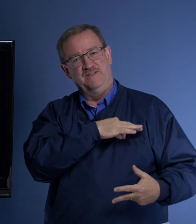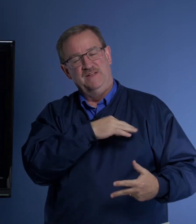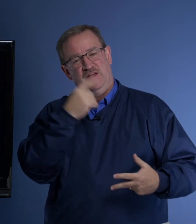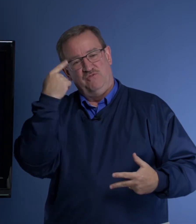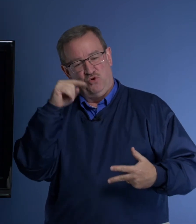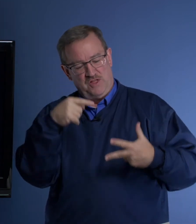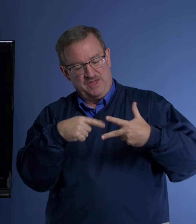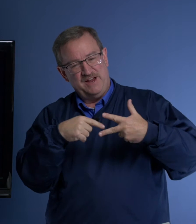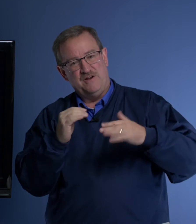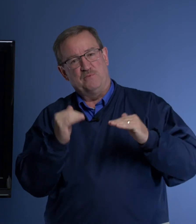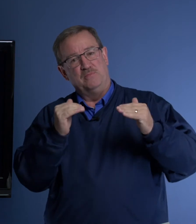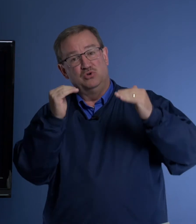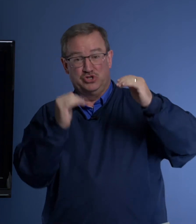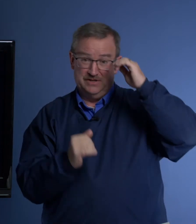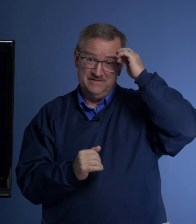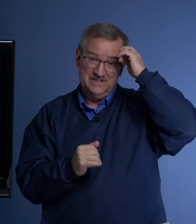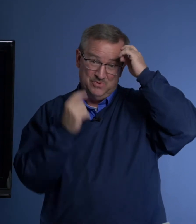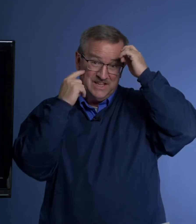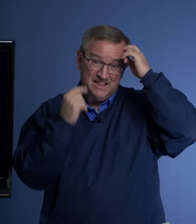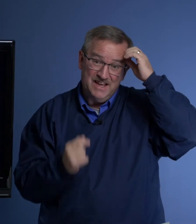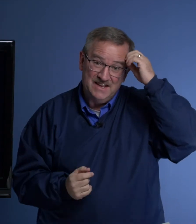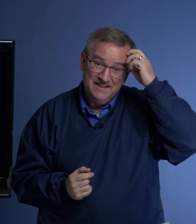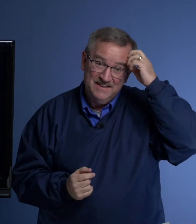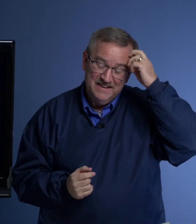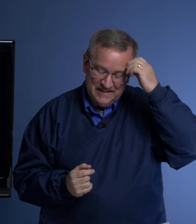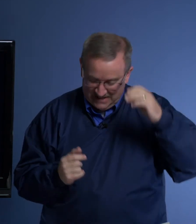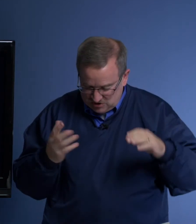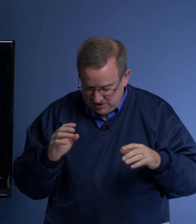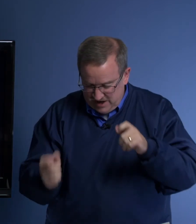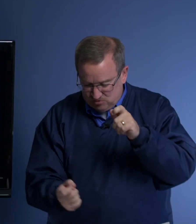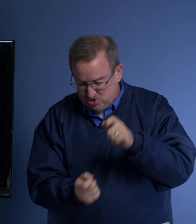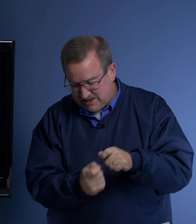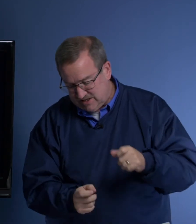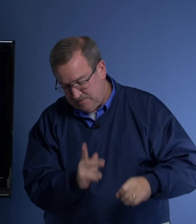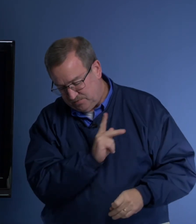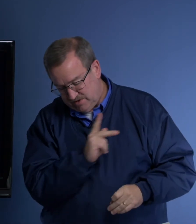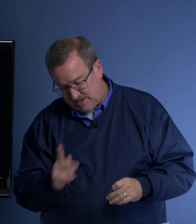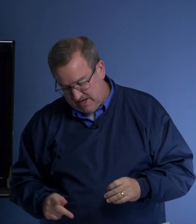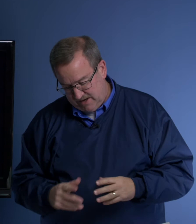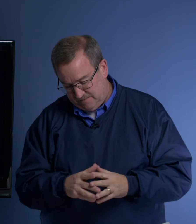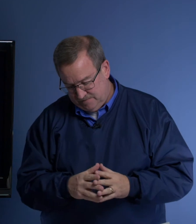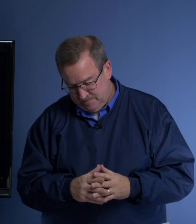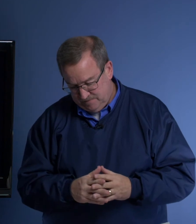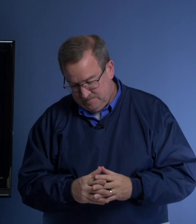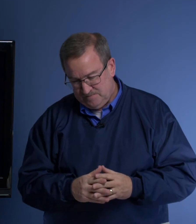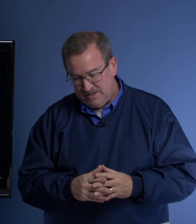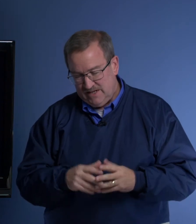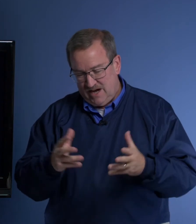For their promotion is what they think. And so they have tricked the king. I